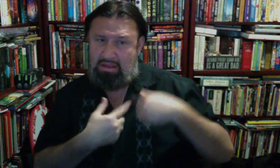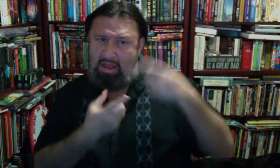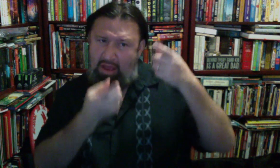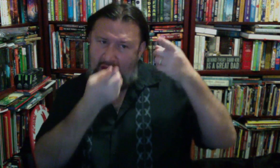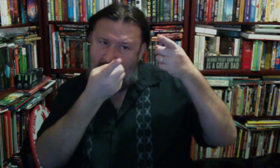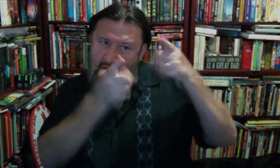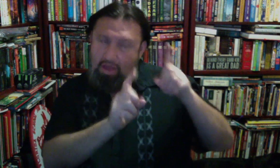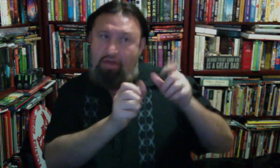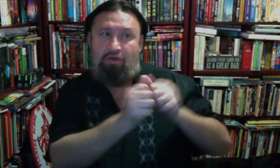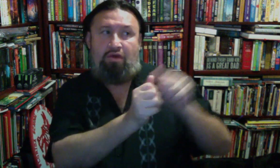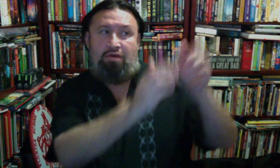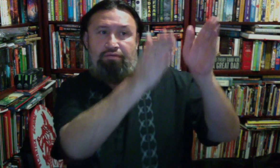I'll just stab it.